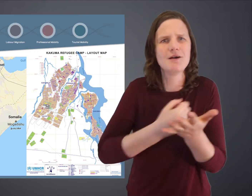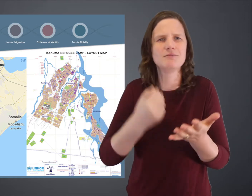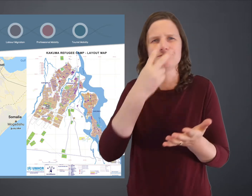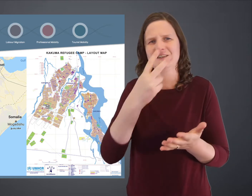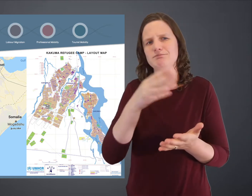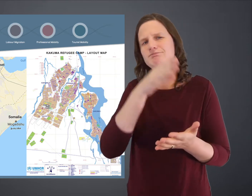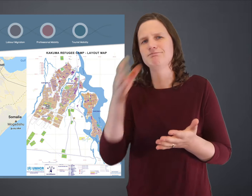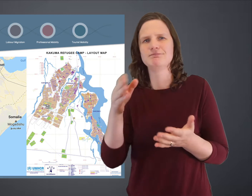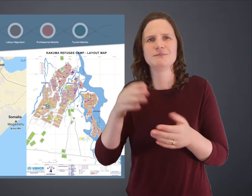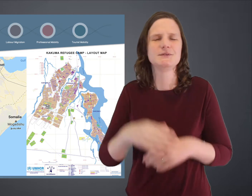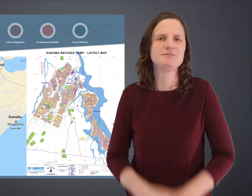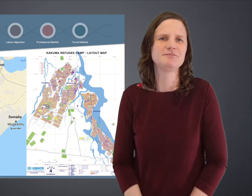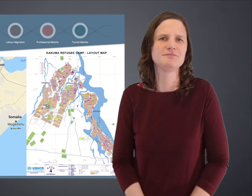that I took to my data collection.